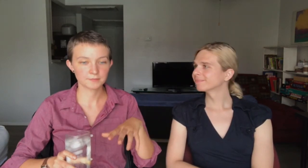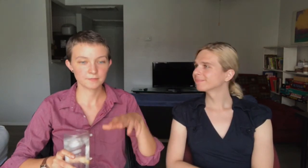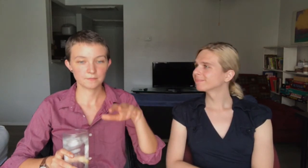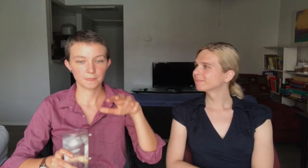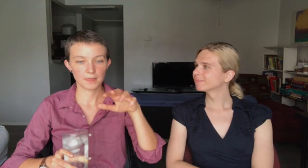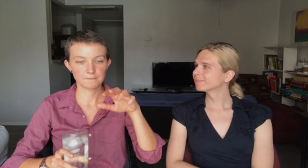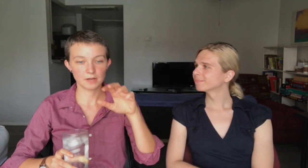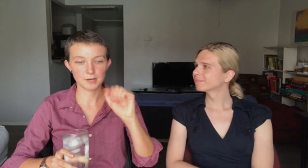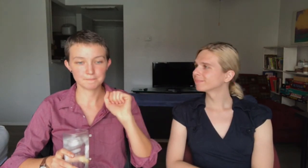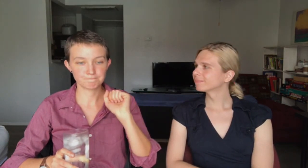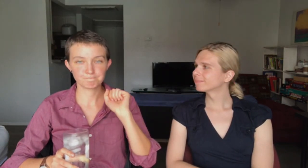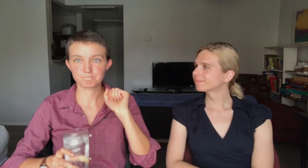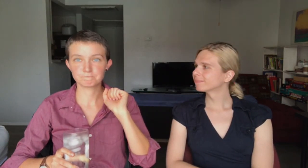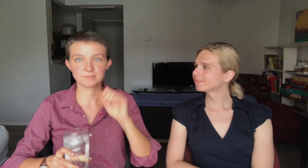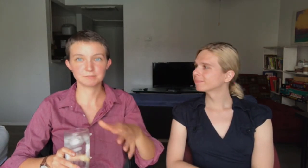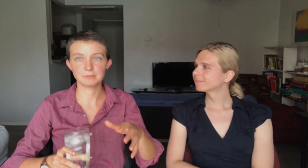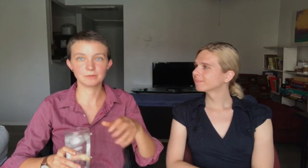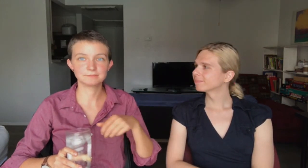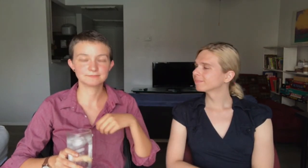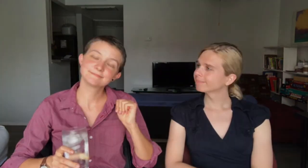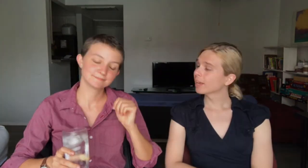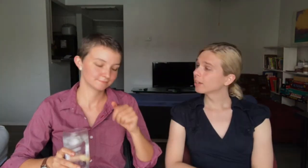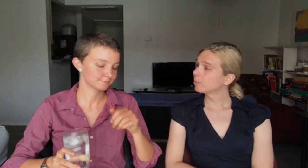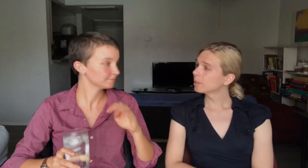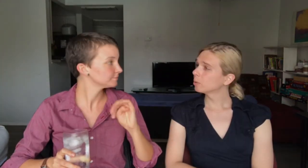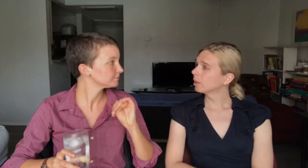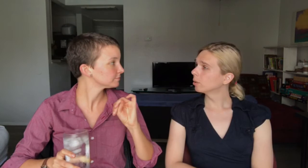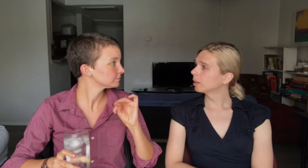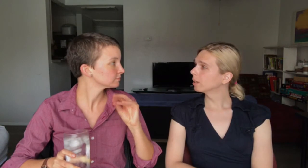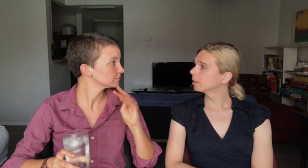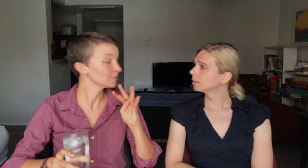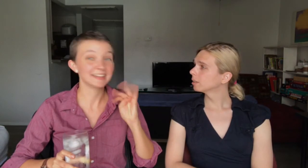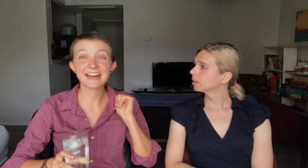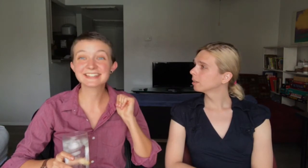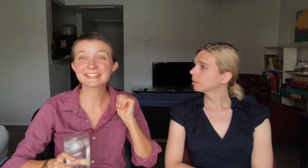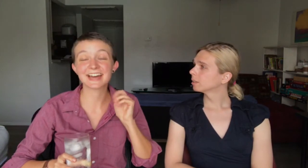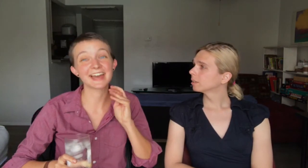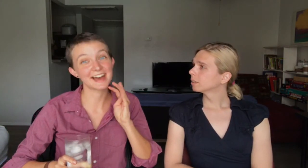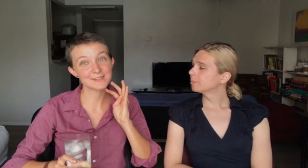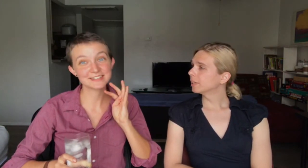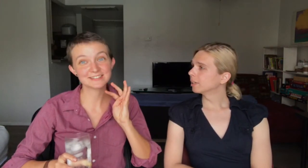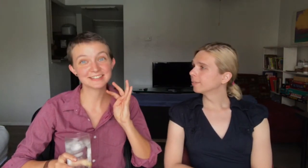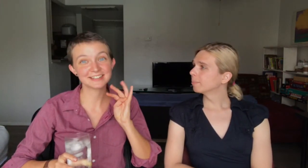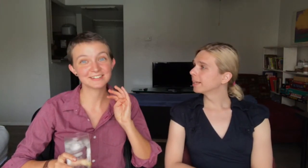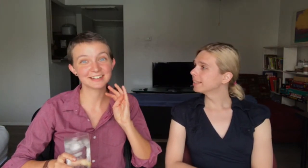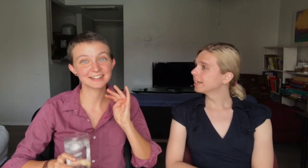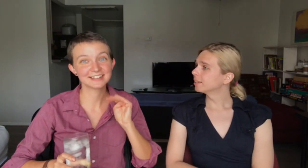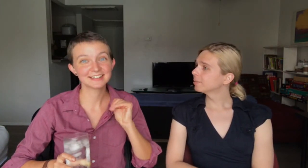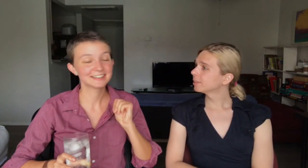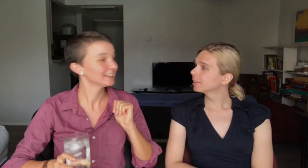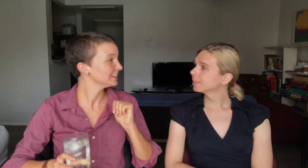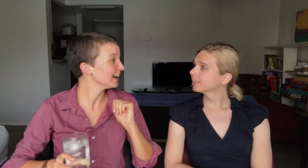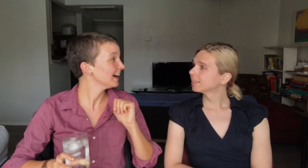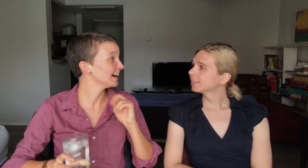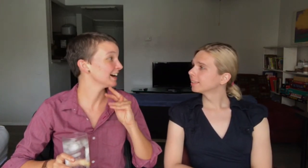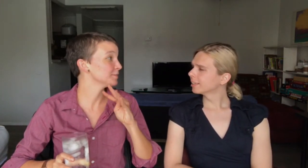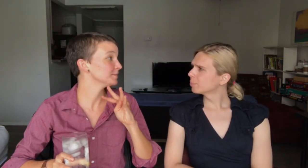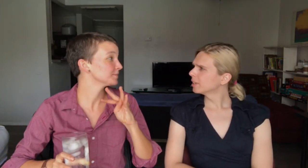um, people. You've been doing yoga. Yes, I have been doing yoga. meditative. Yeah. That's pretty